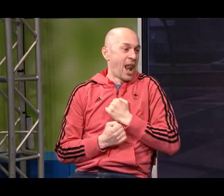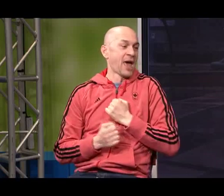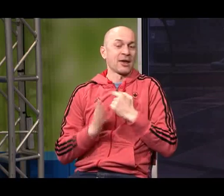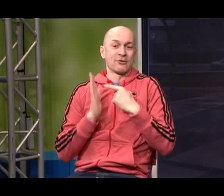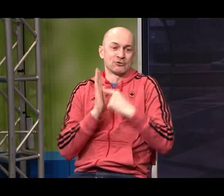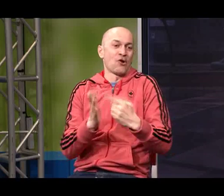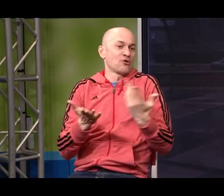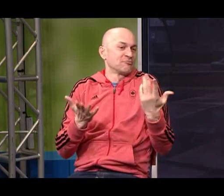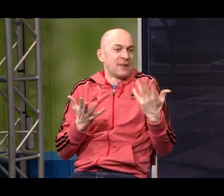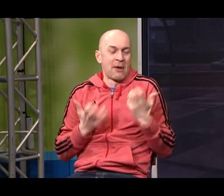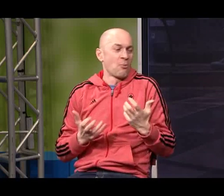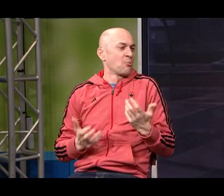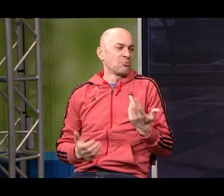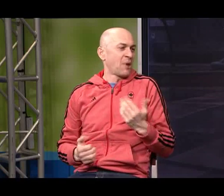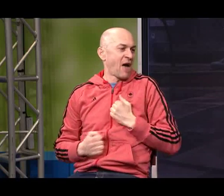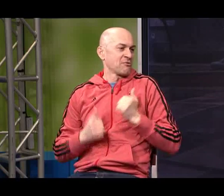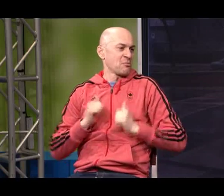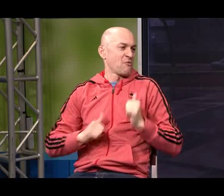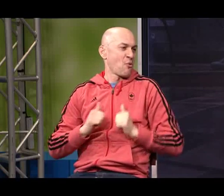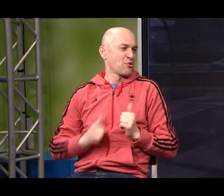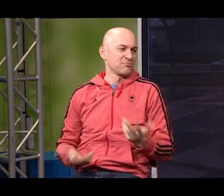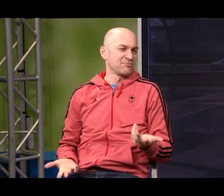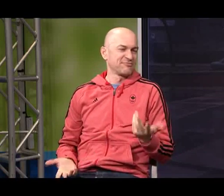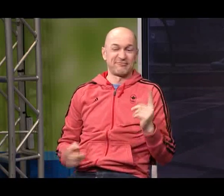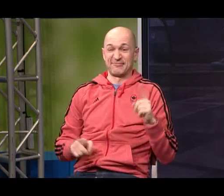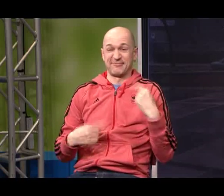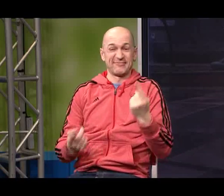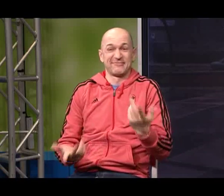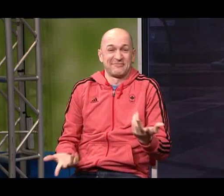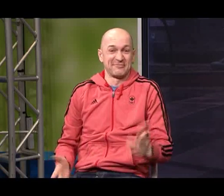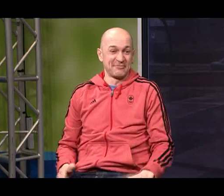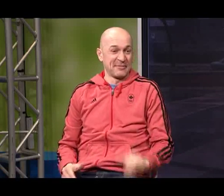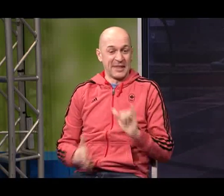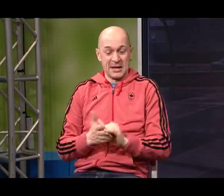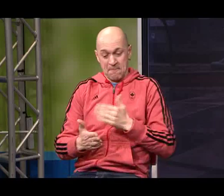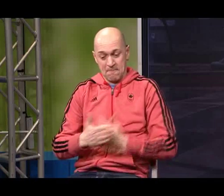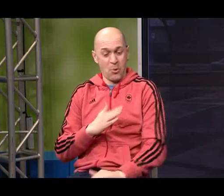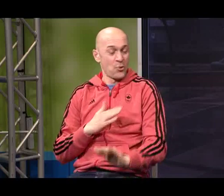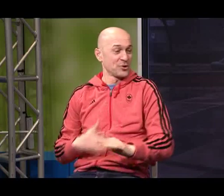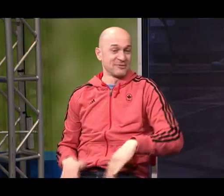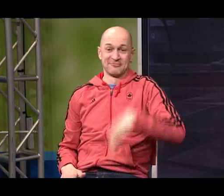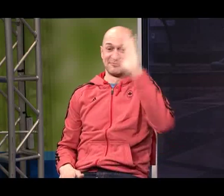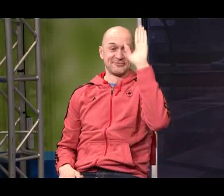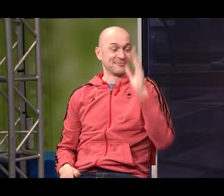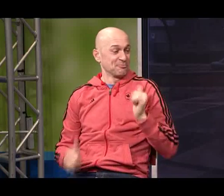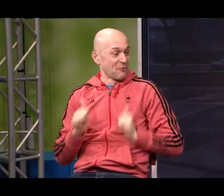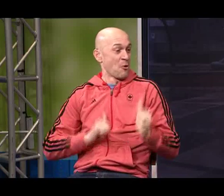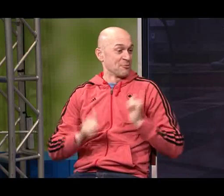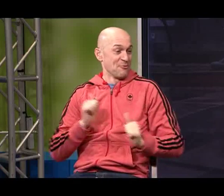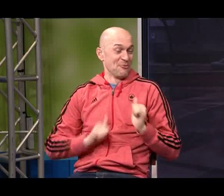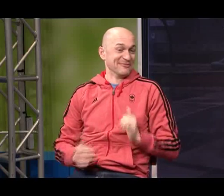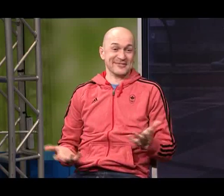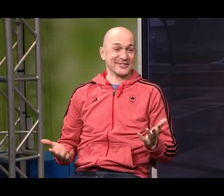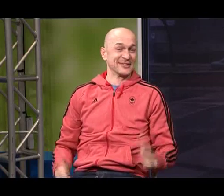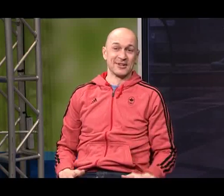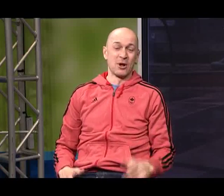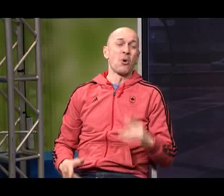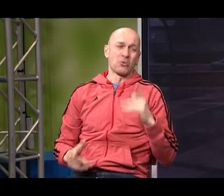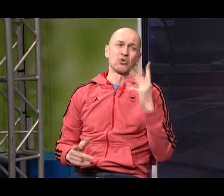engaging and I'm always showing my artistry so I love performance and that's just something that's been a part of me from day one it's something that